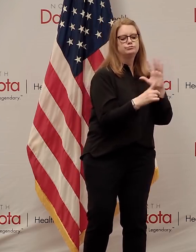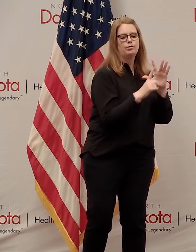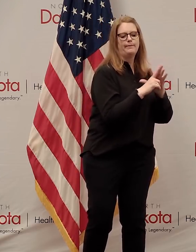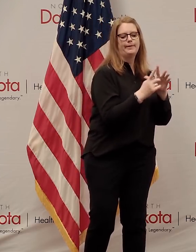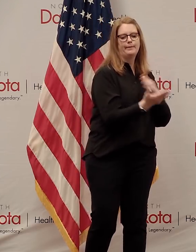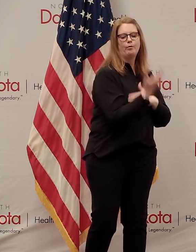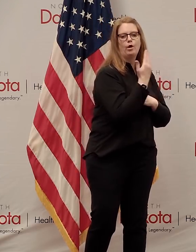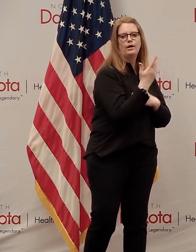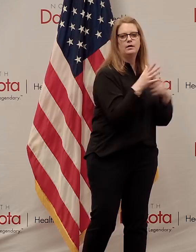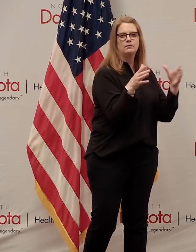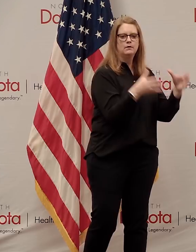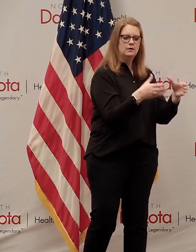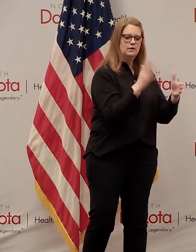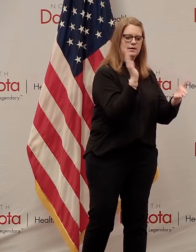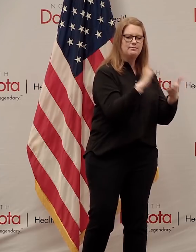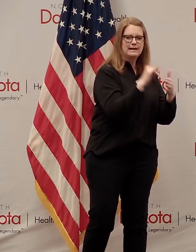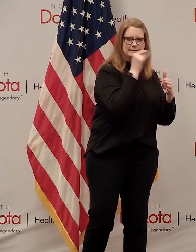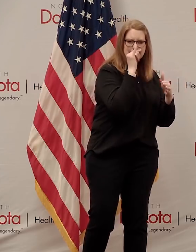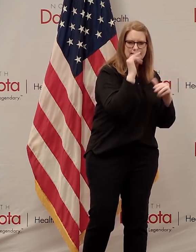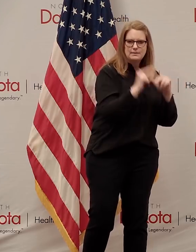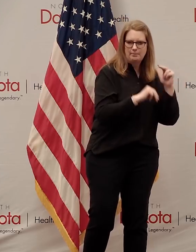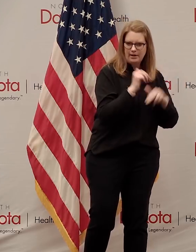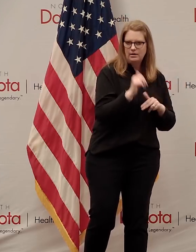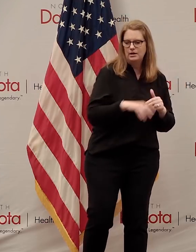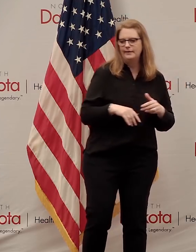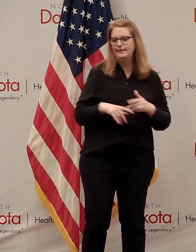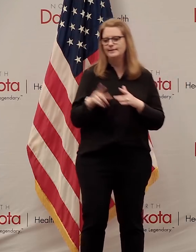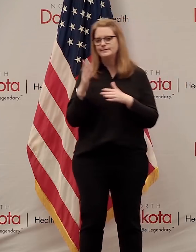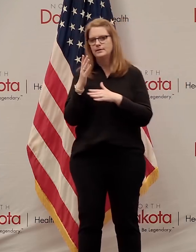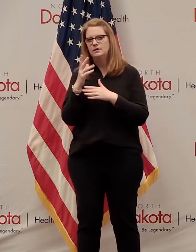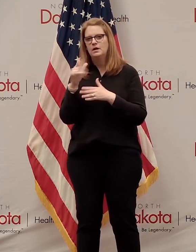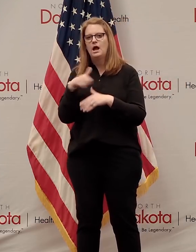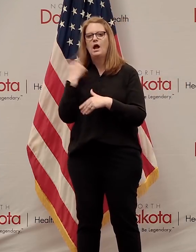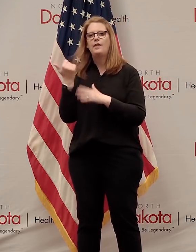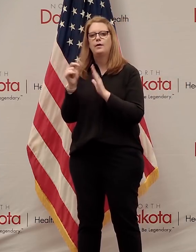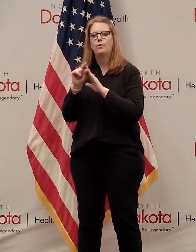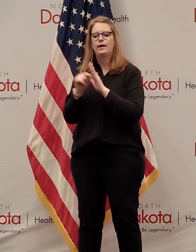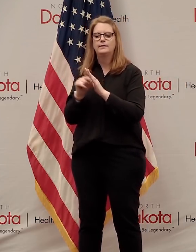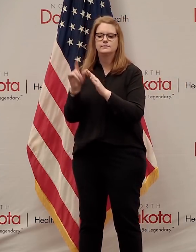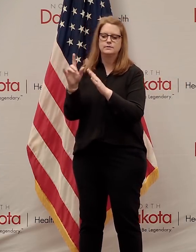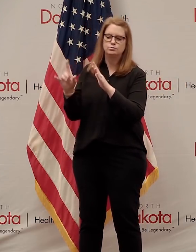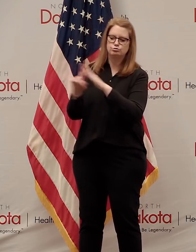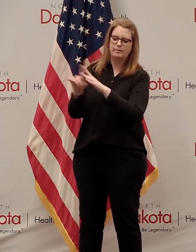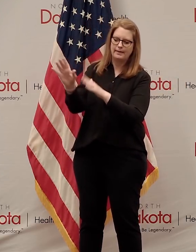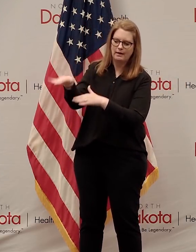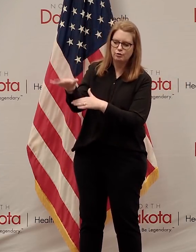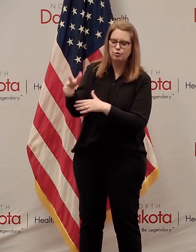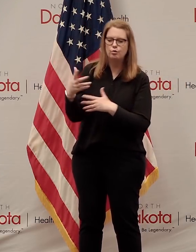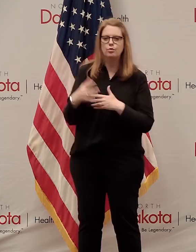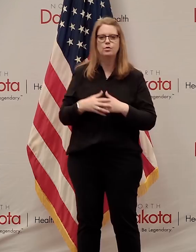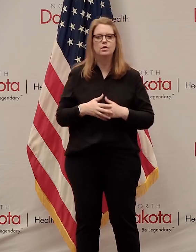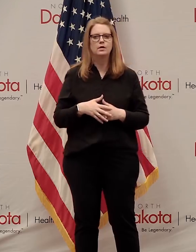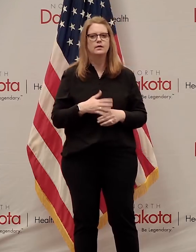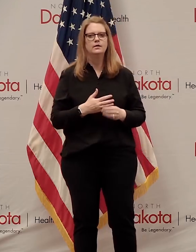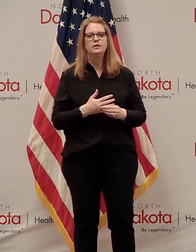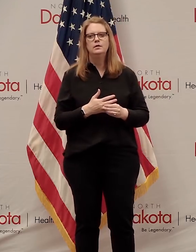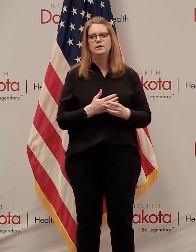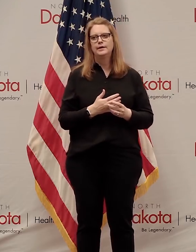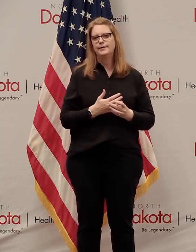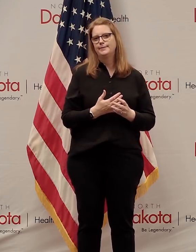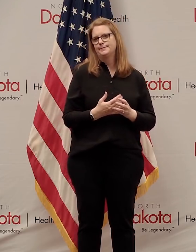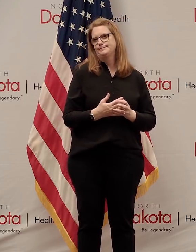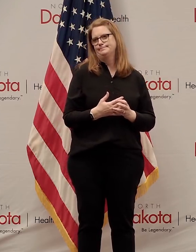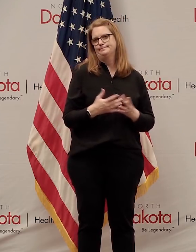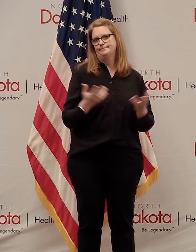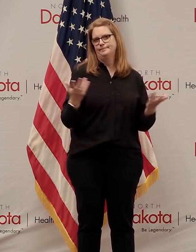go in where you've got less kids in the building? Do you do it with not all the grades at the same time? Do you do something that's really specifically really